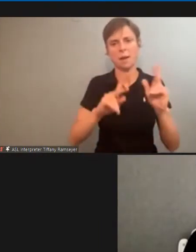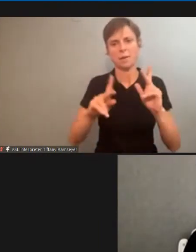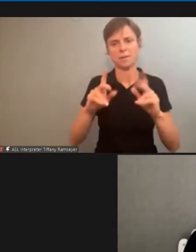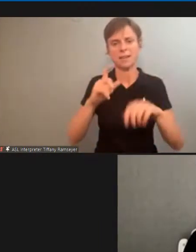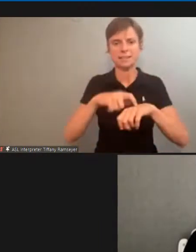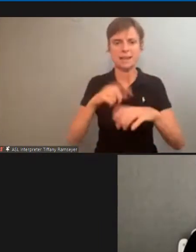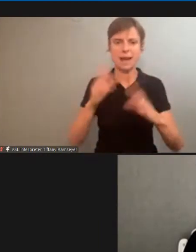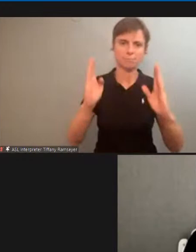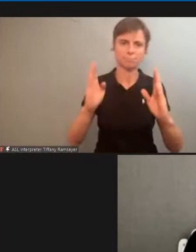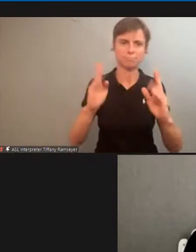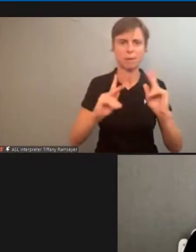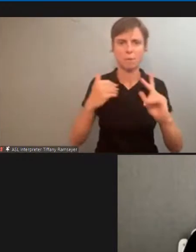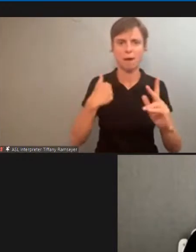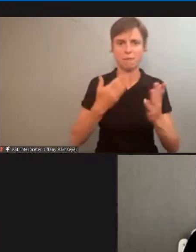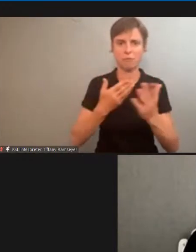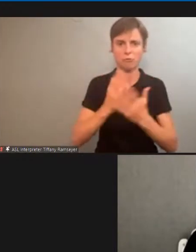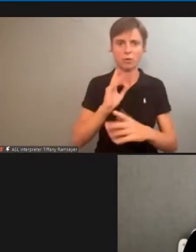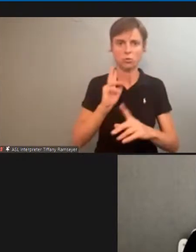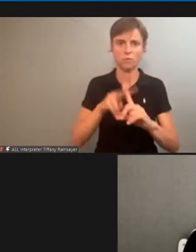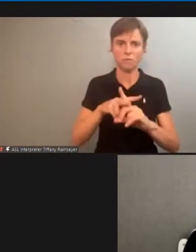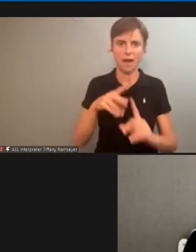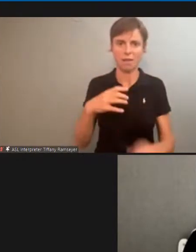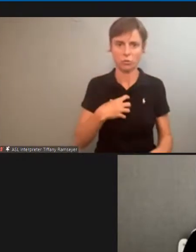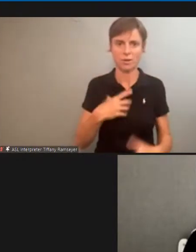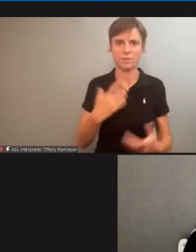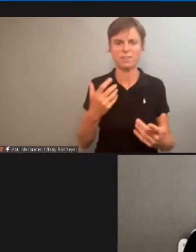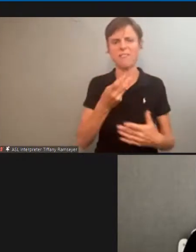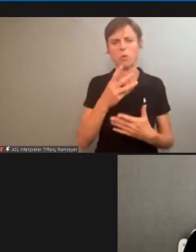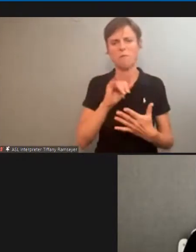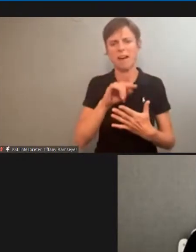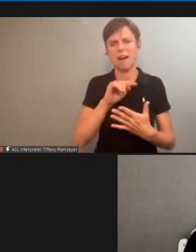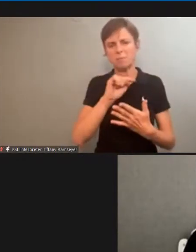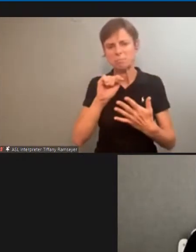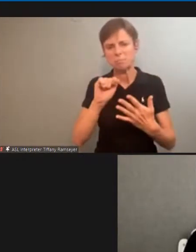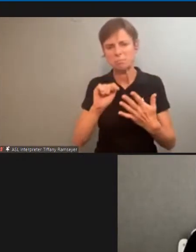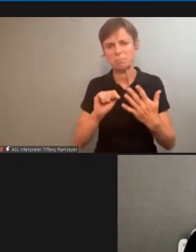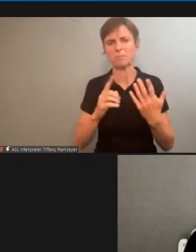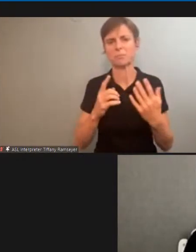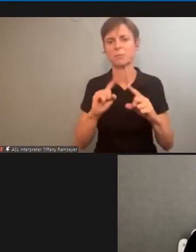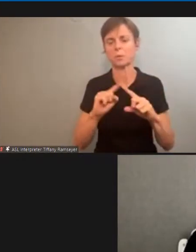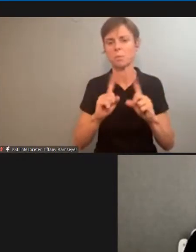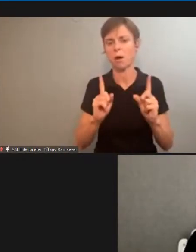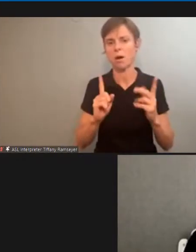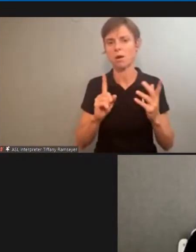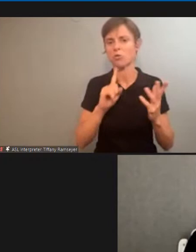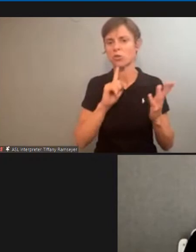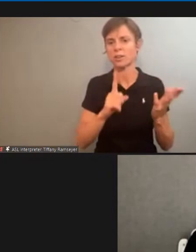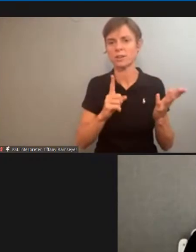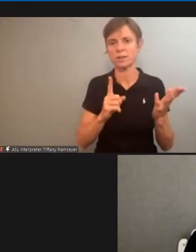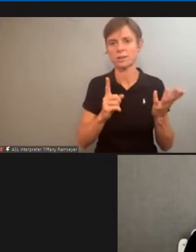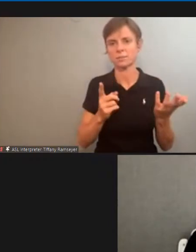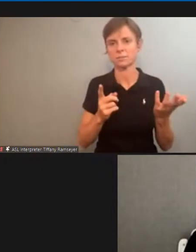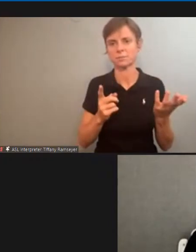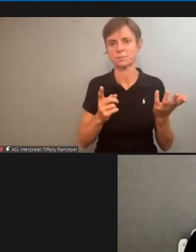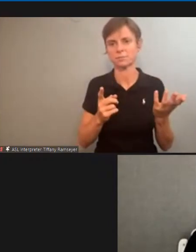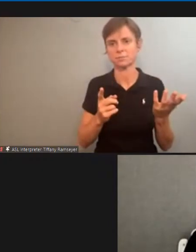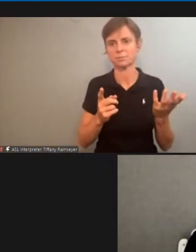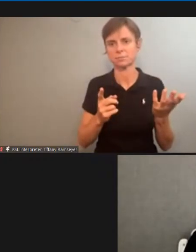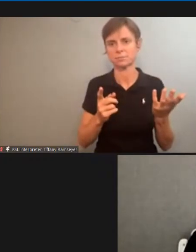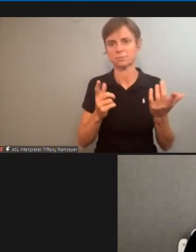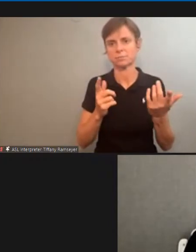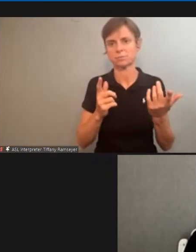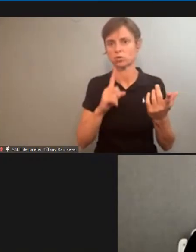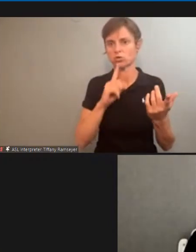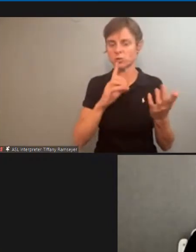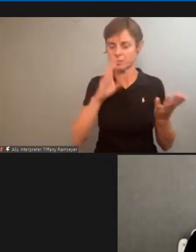the file grievances. So there are a few things like that, but frankly, and let me just say, look, a huge salute